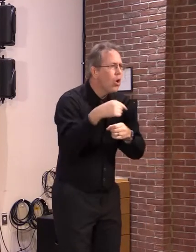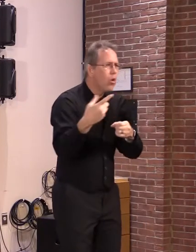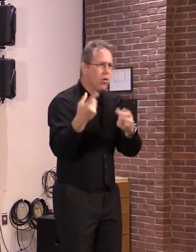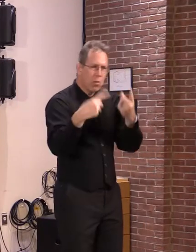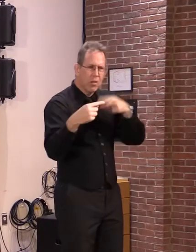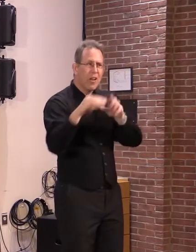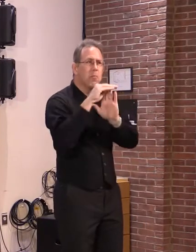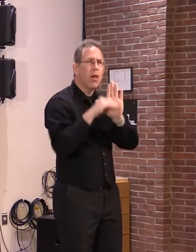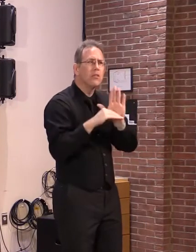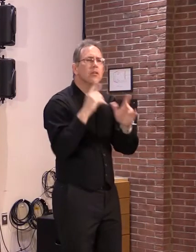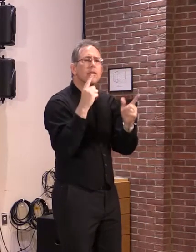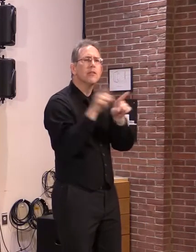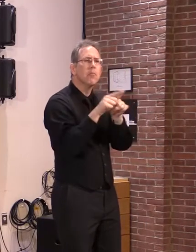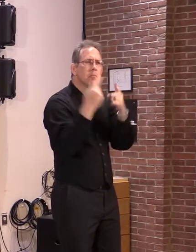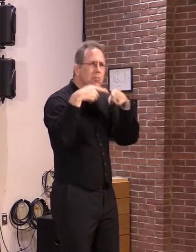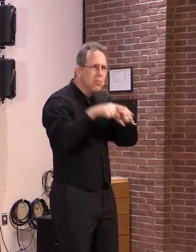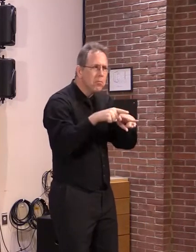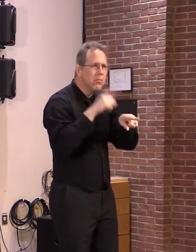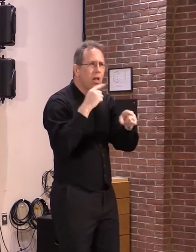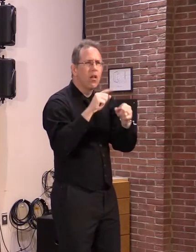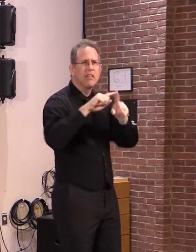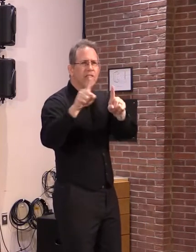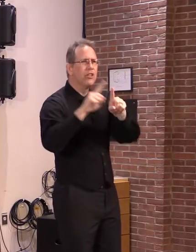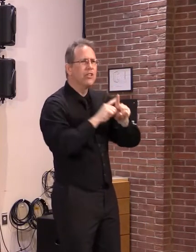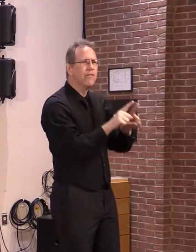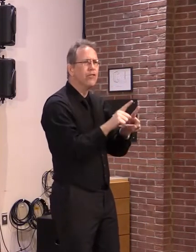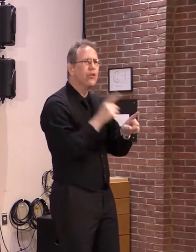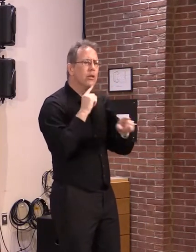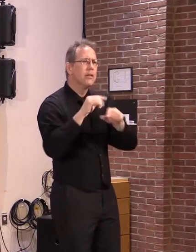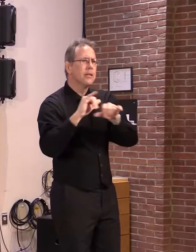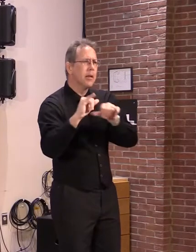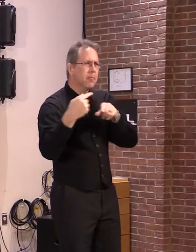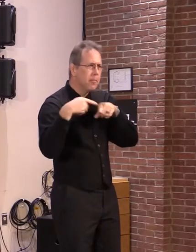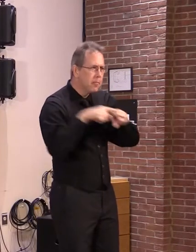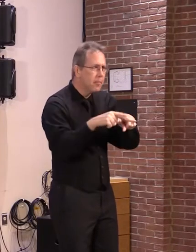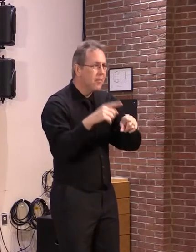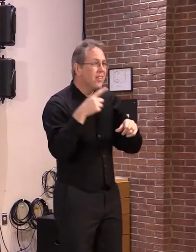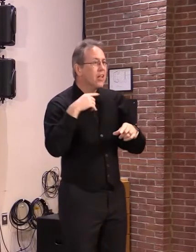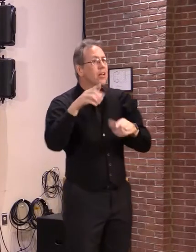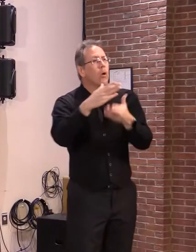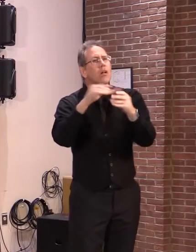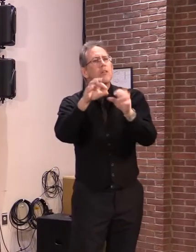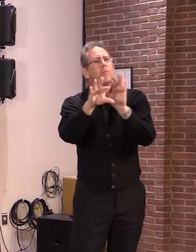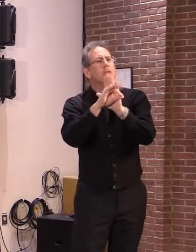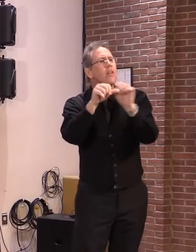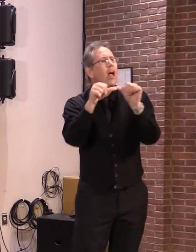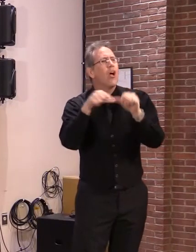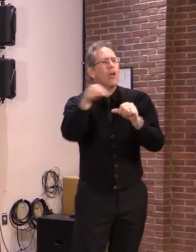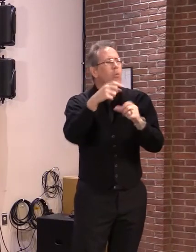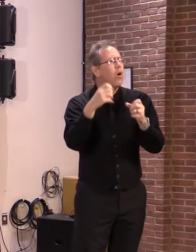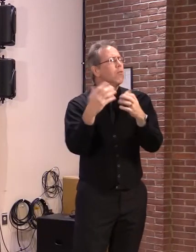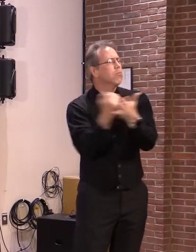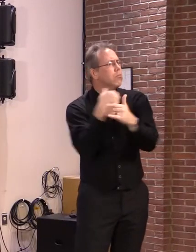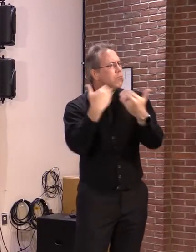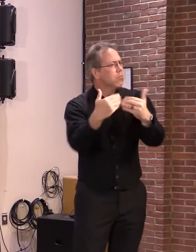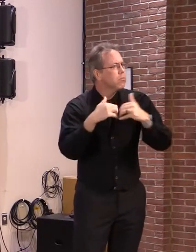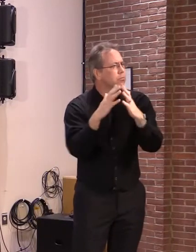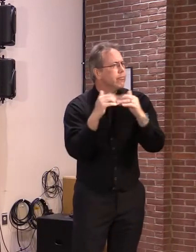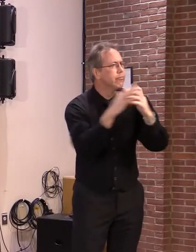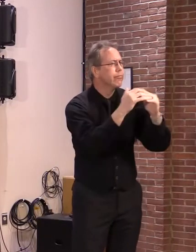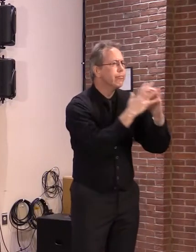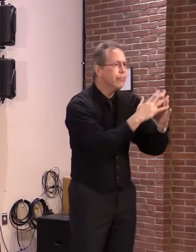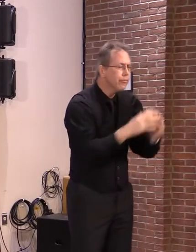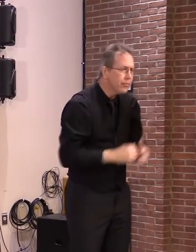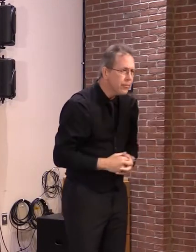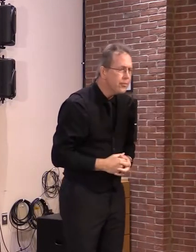to create more homes in designated areas. This would also make it possible for small towns, which